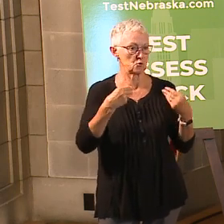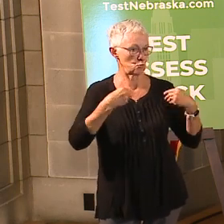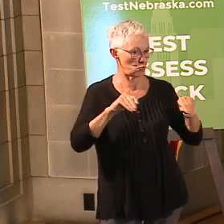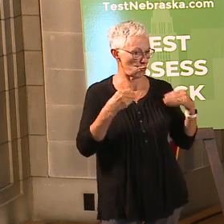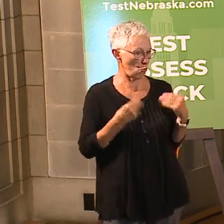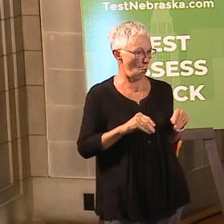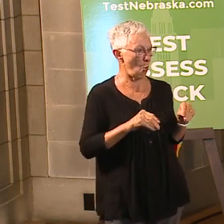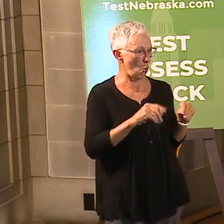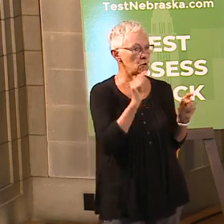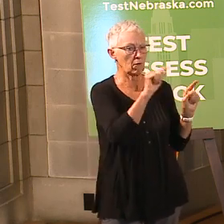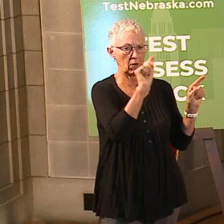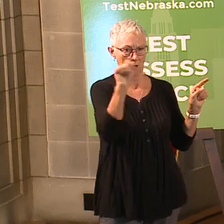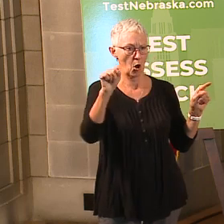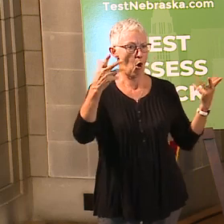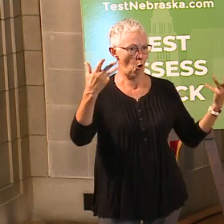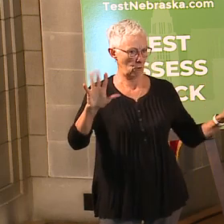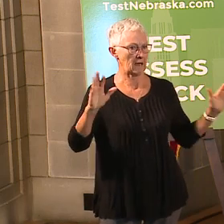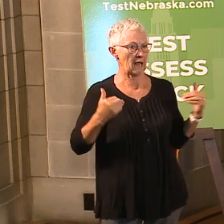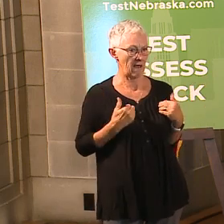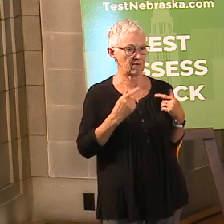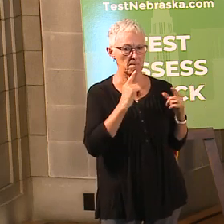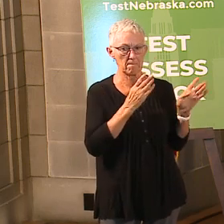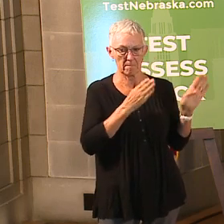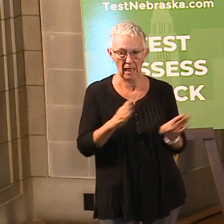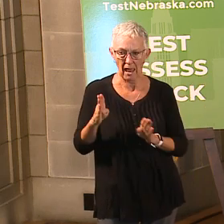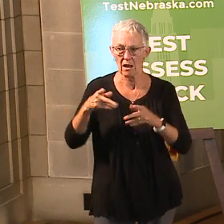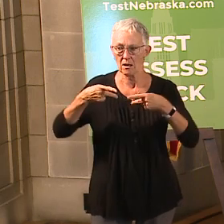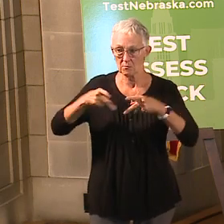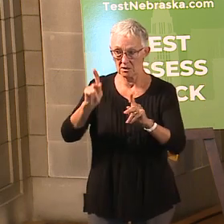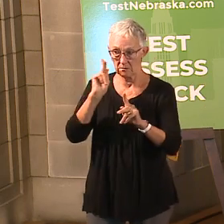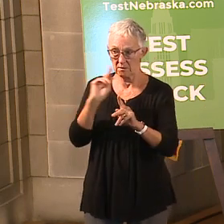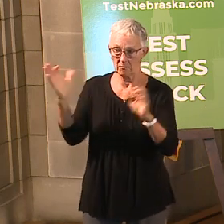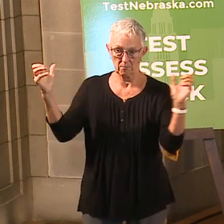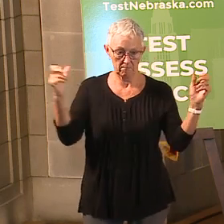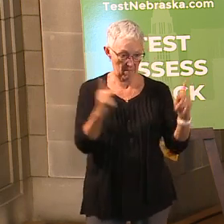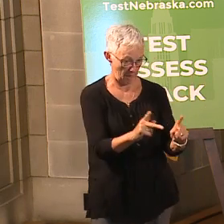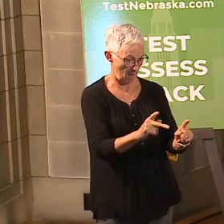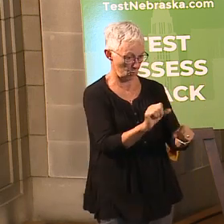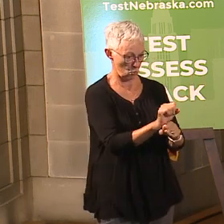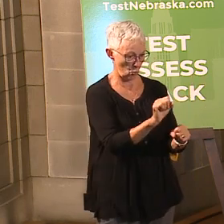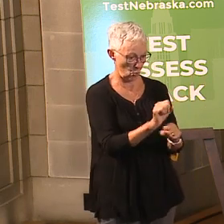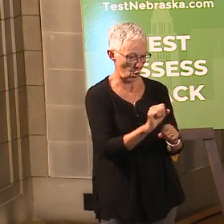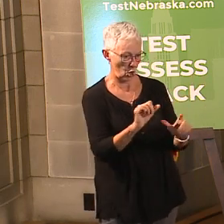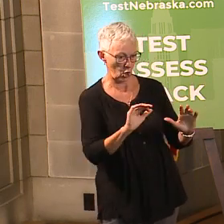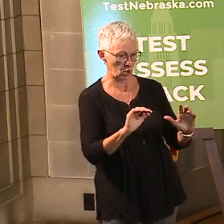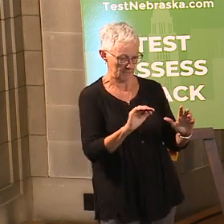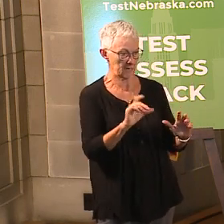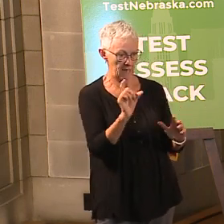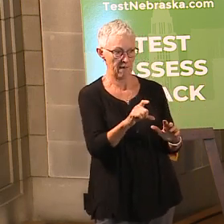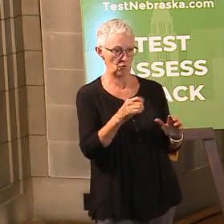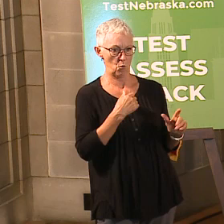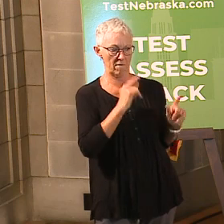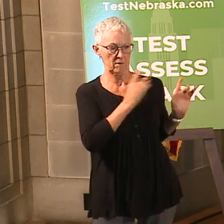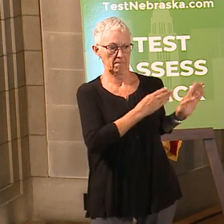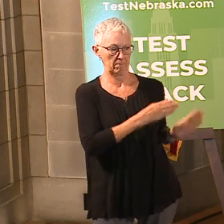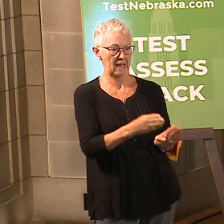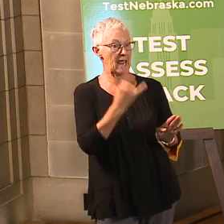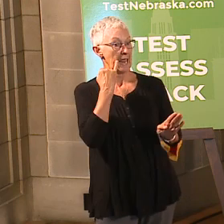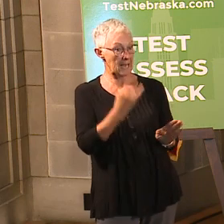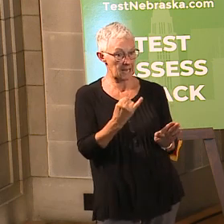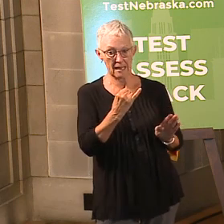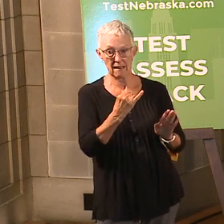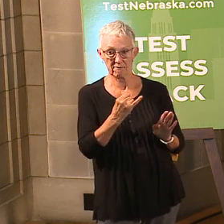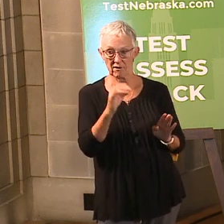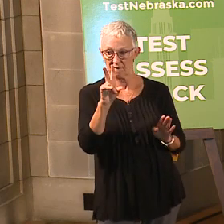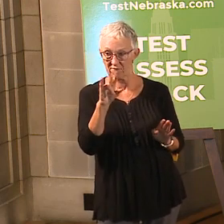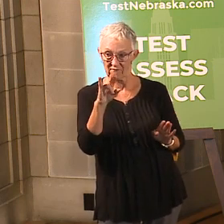as you're allowing people to come back to work and work in the office setting you should have a plan with regard to how you're going to manage the coronavirus. All right.